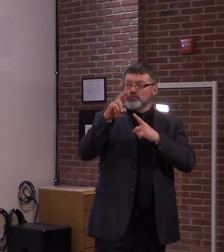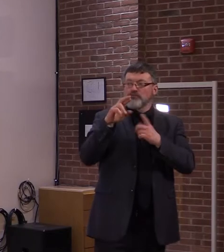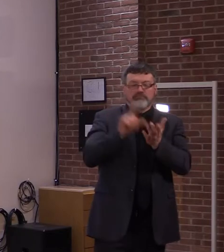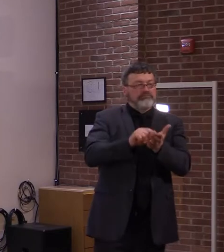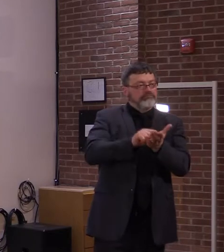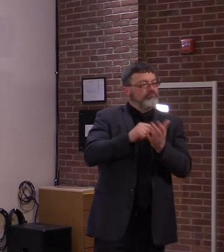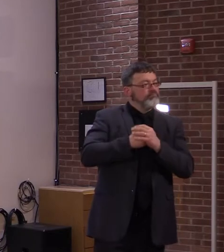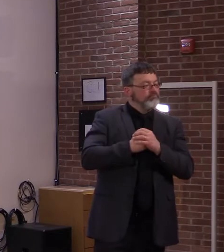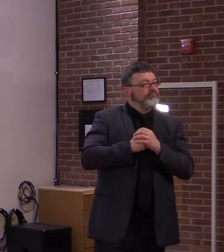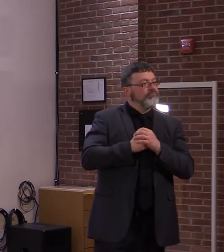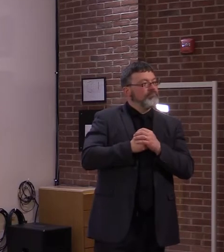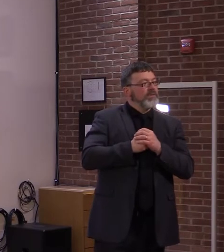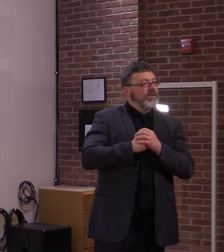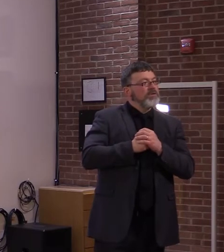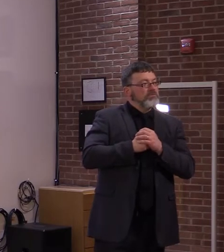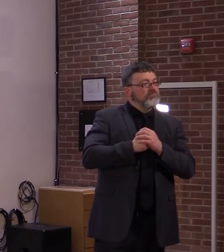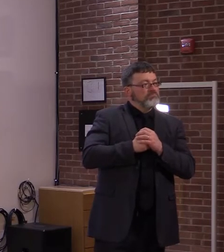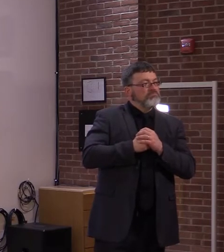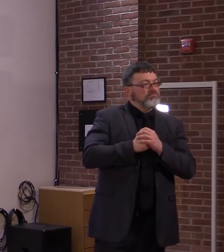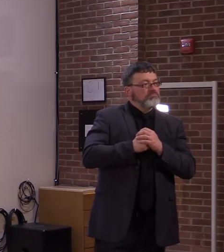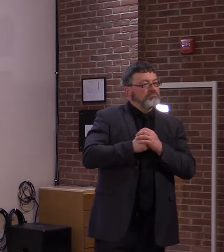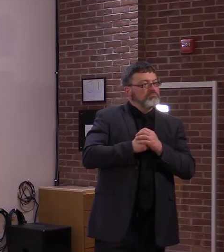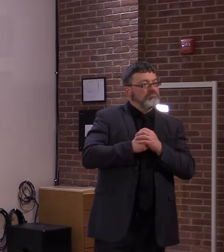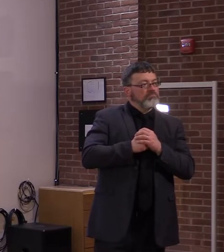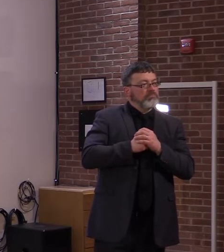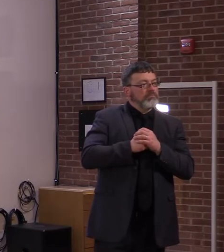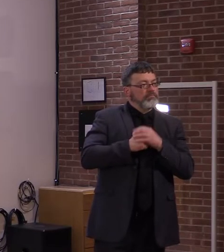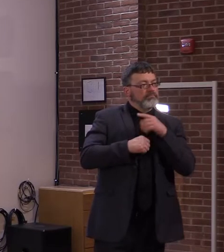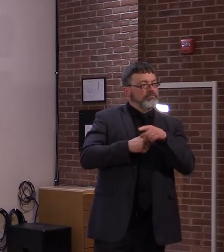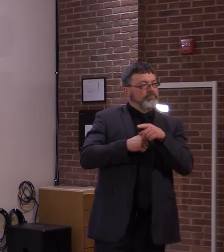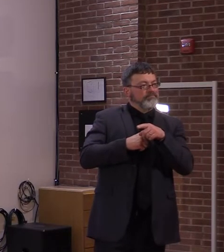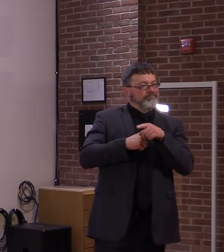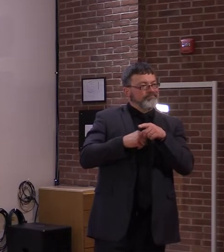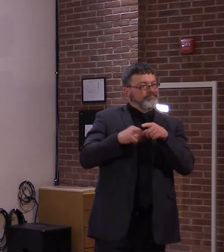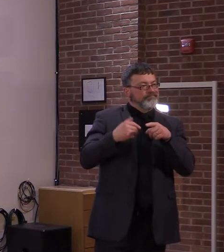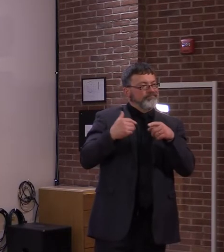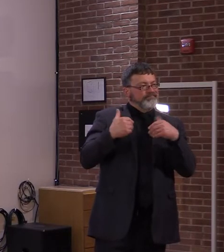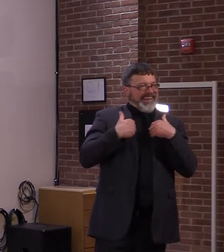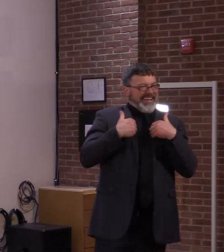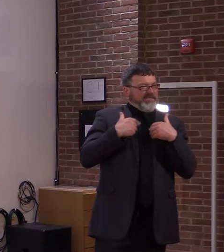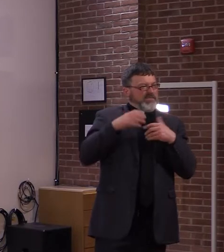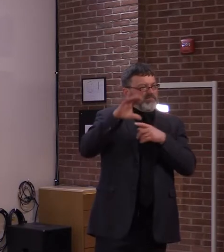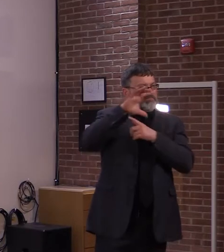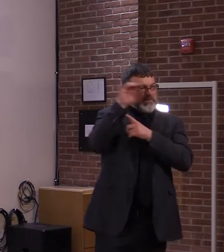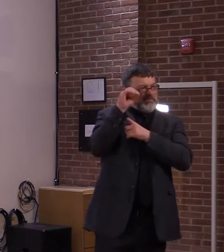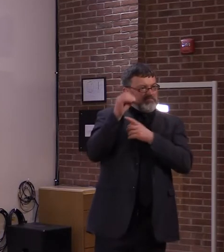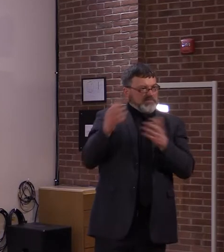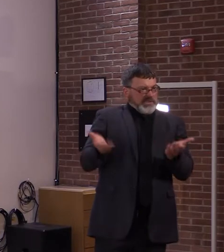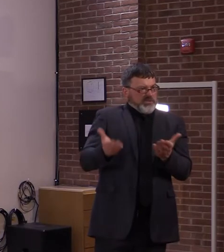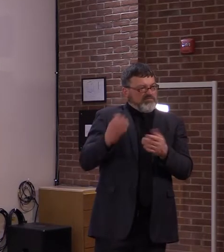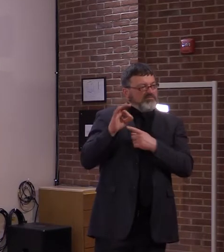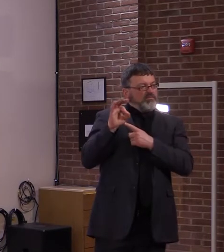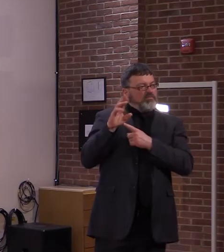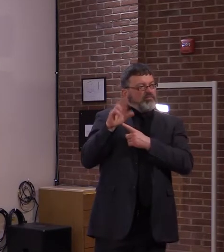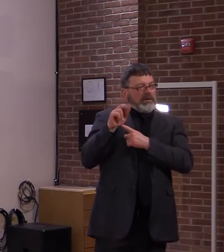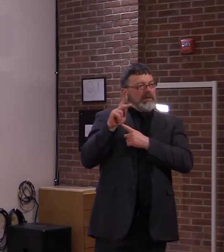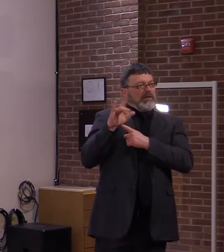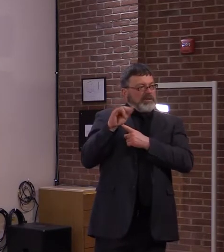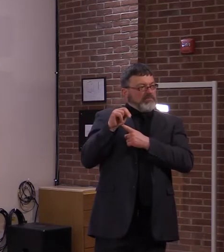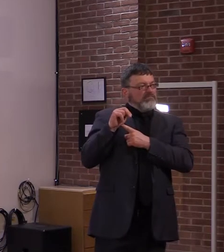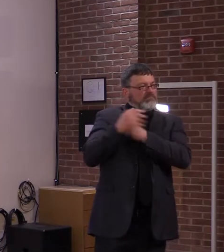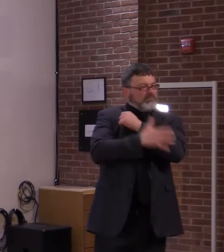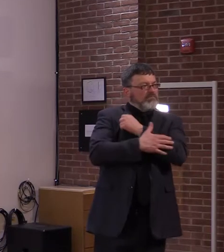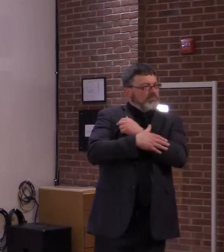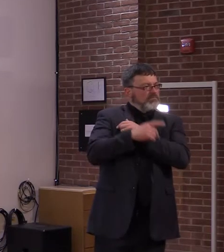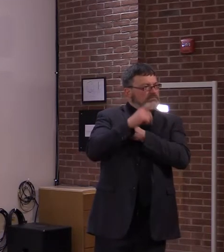Yes, we have a company up here in Franklin County where they have a number of jobs to fill and where it is. If they don't fill